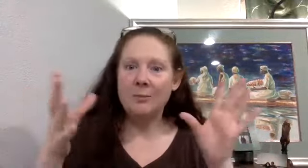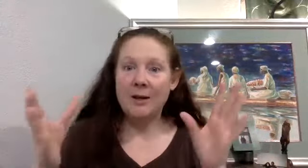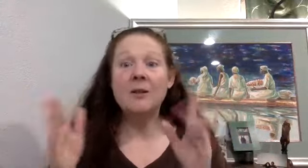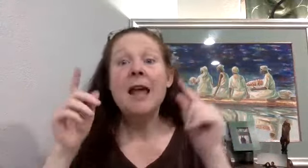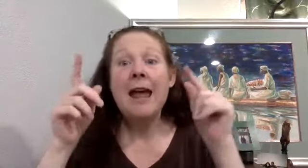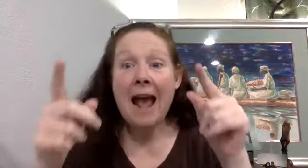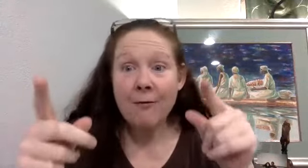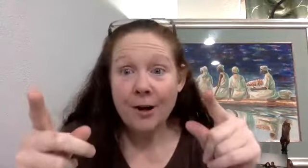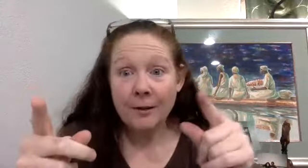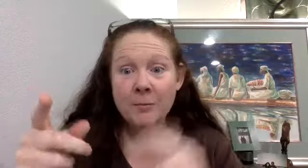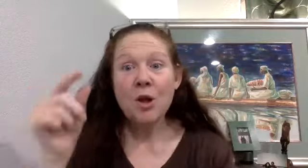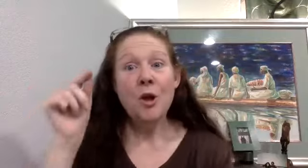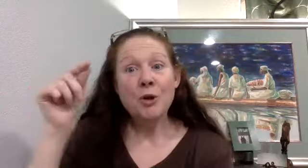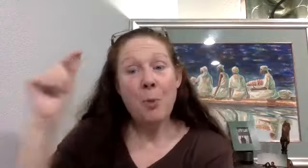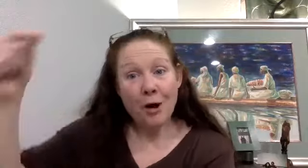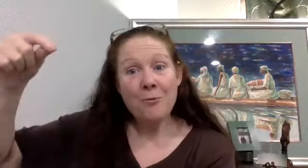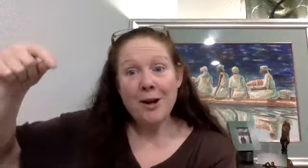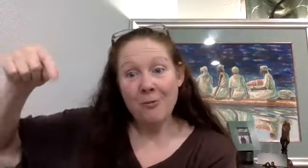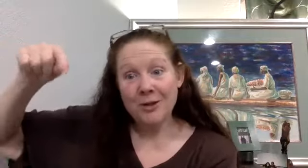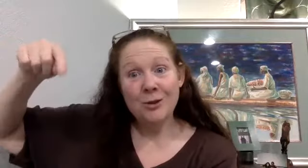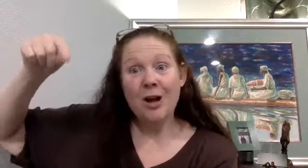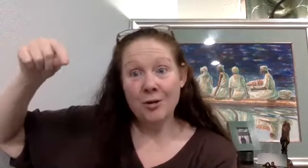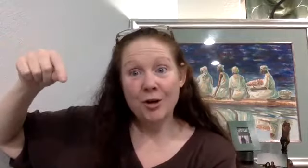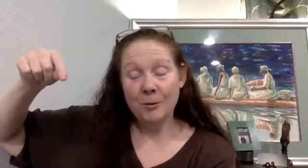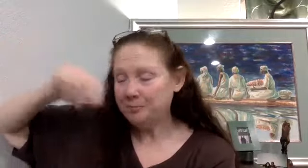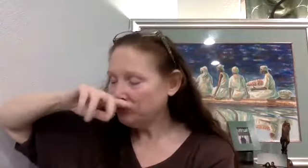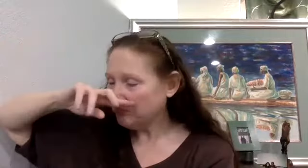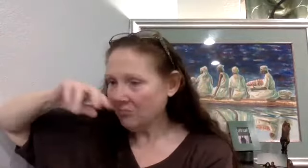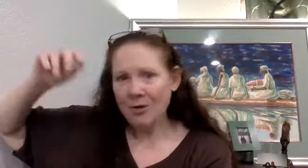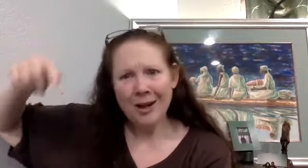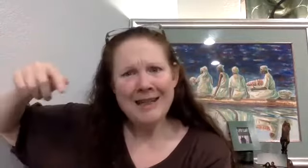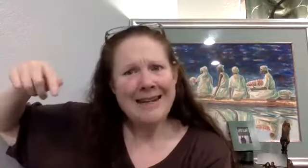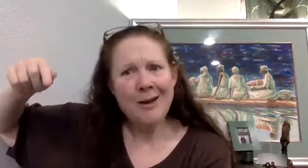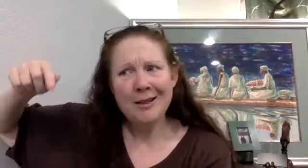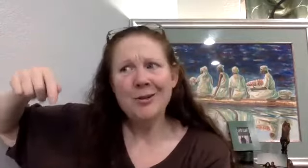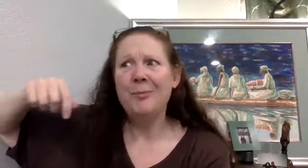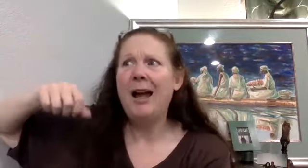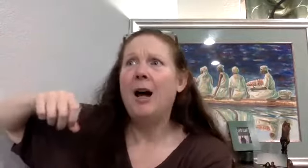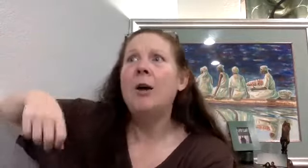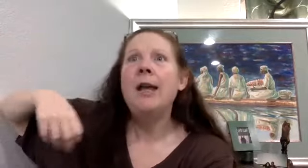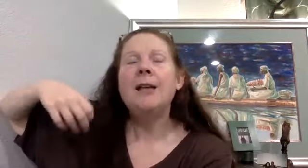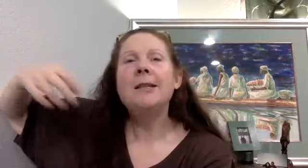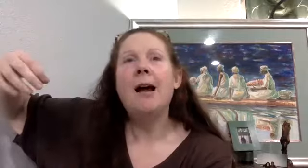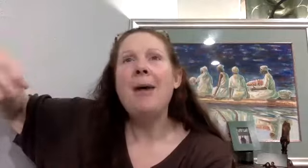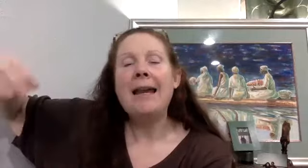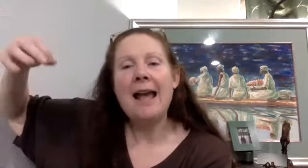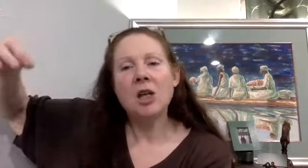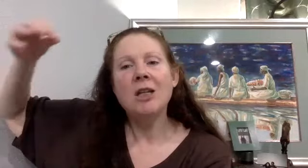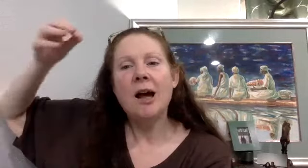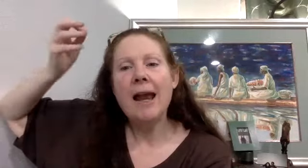medicines and African. So part of what I want to do long-term and near-term now is to come back and actually tie